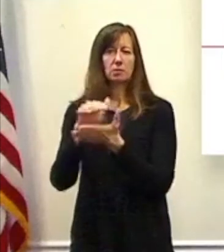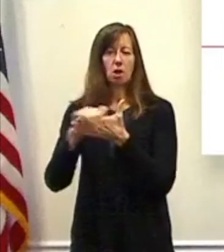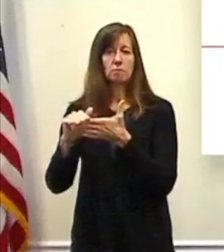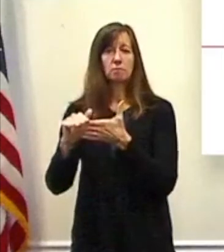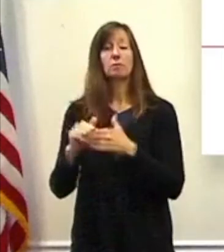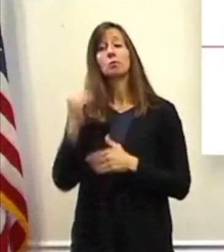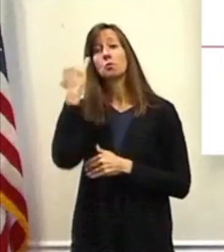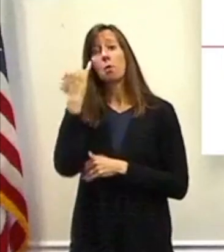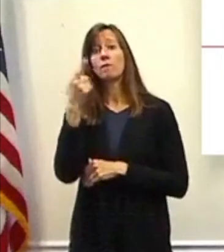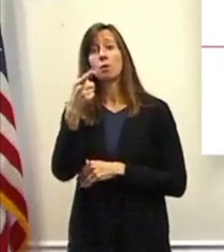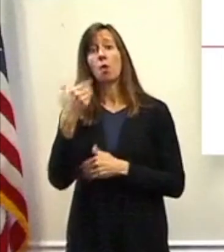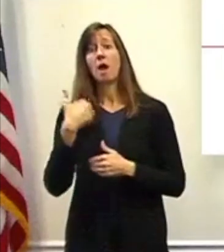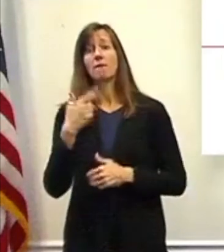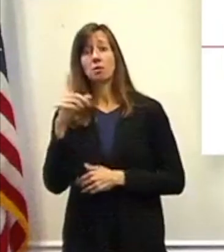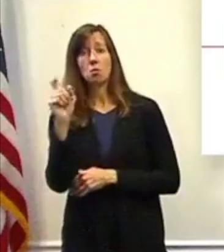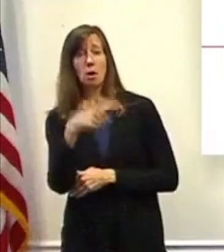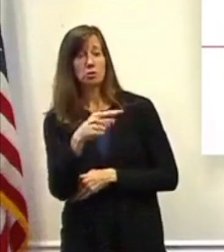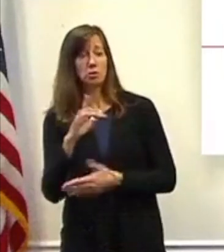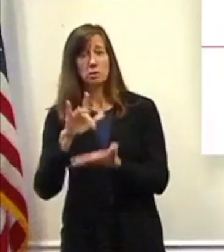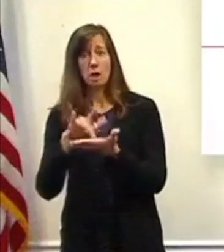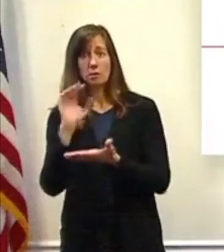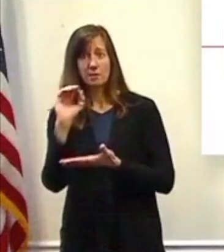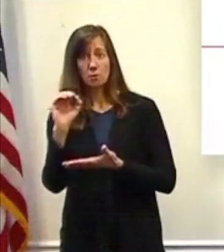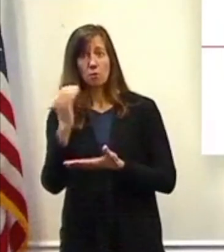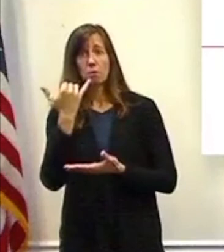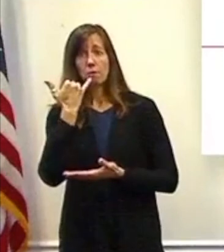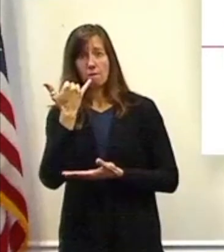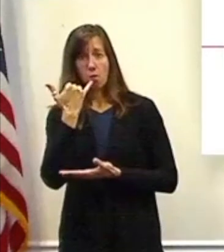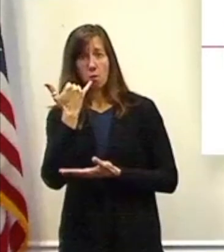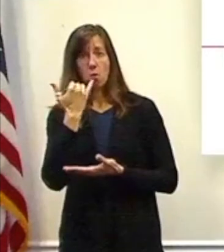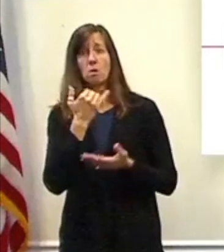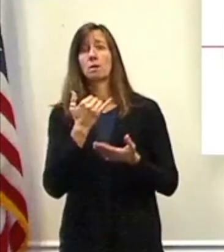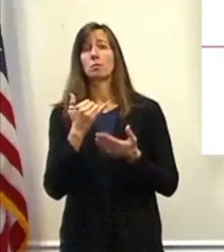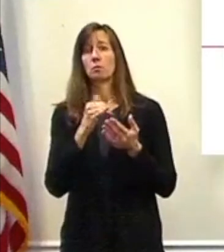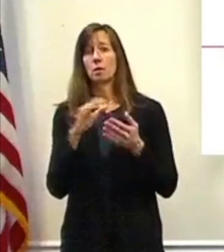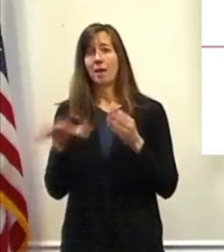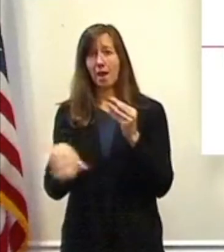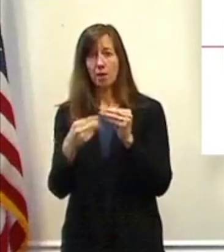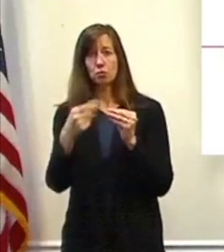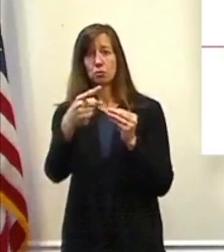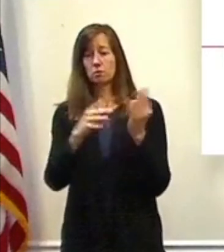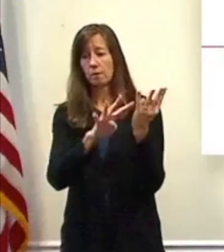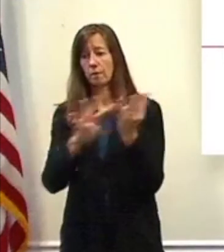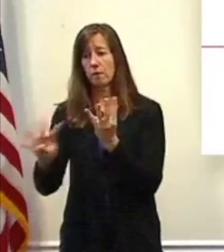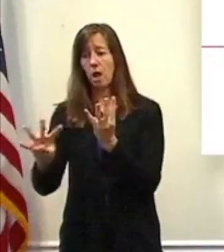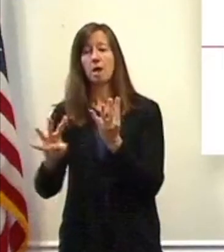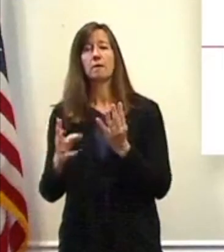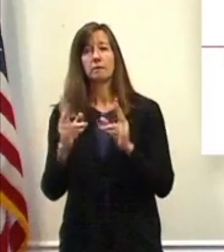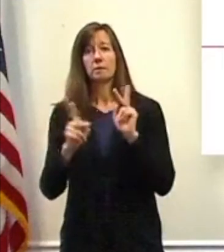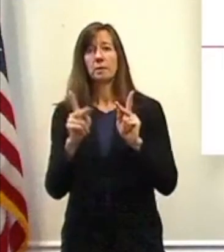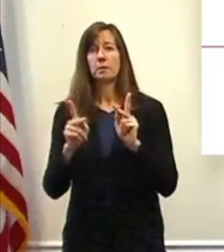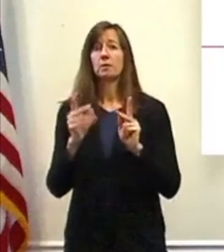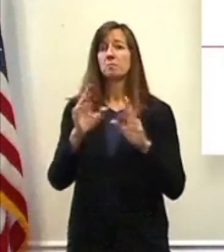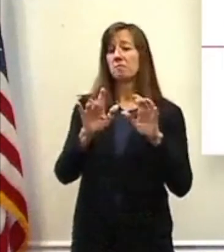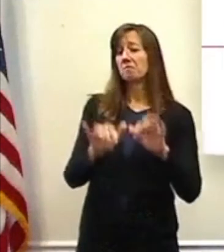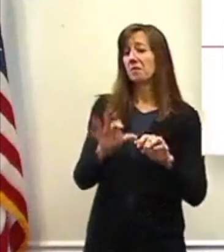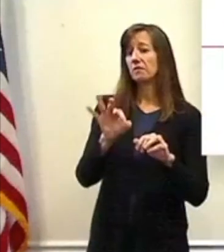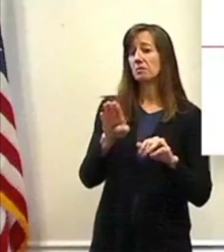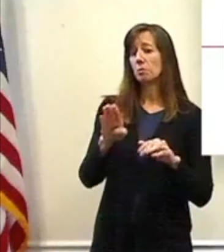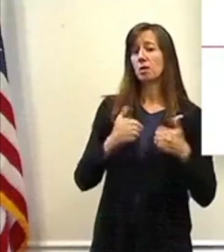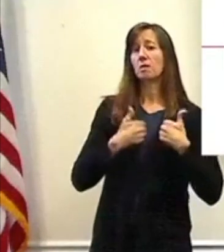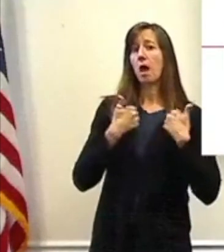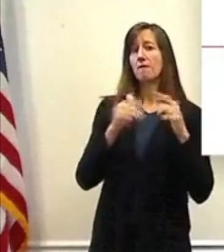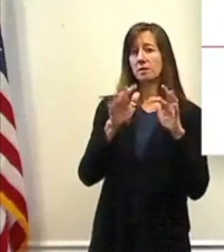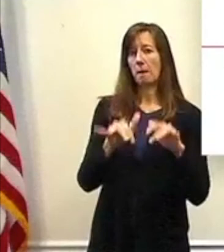on your phone. We'll get you into the queue. If you have a question on Facebook, just add it in the comment section below the live stream. Now, remember,